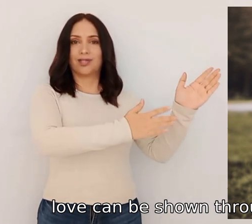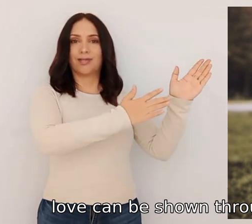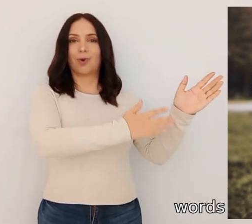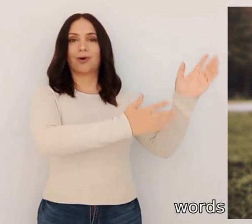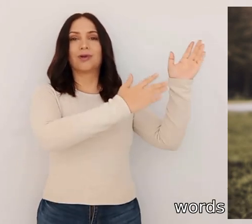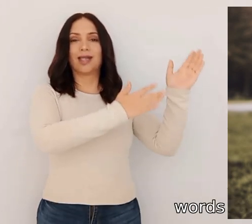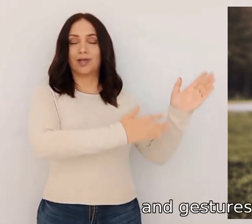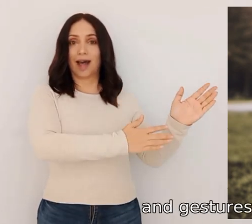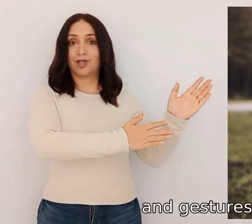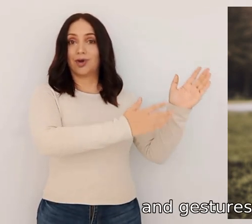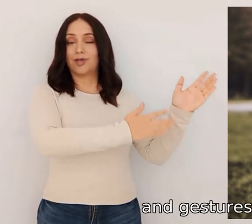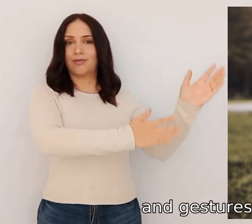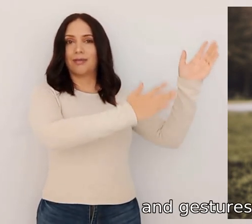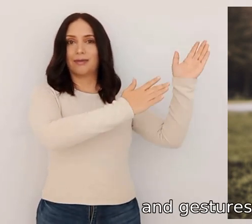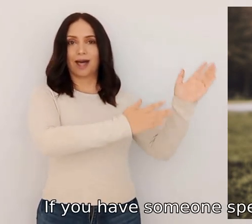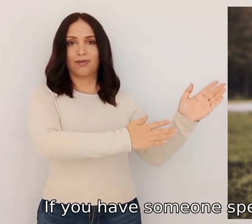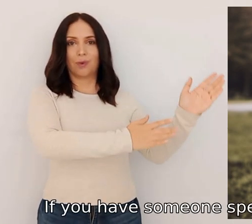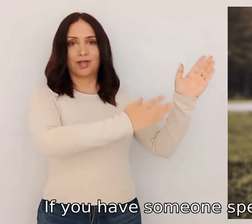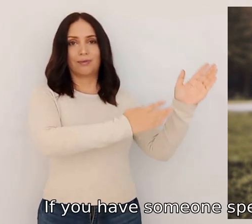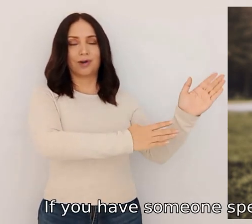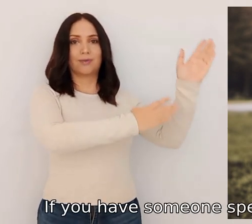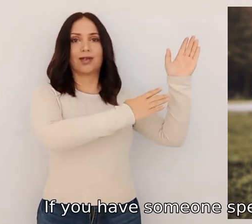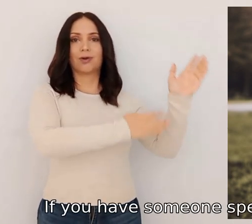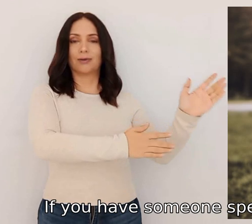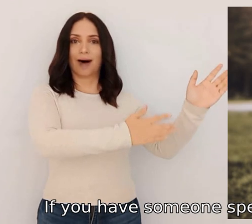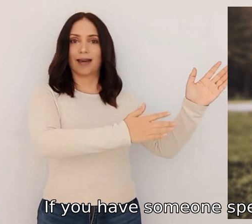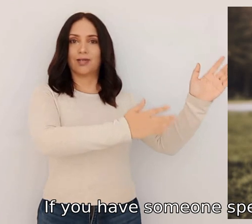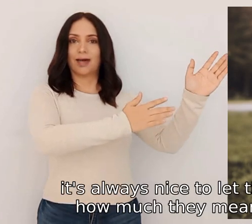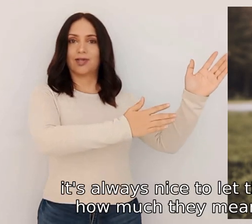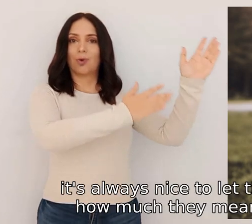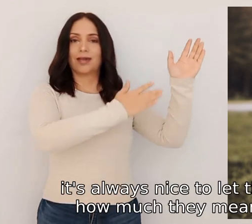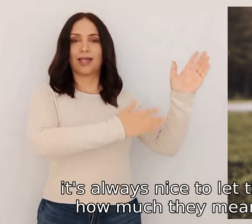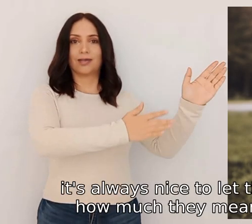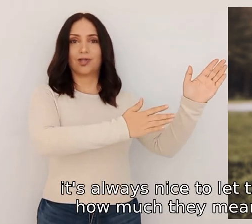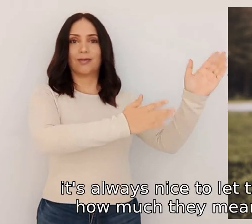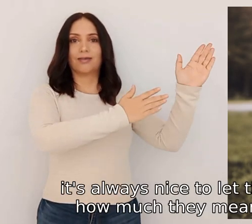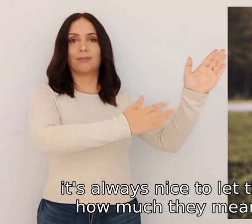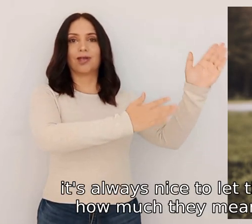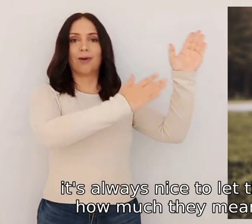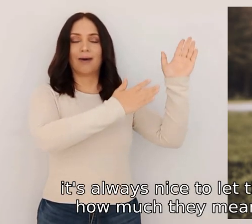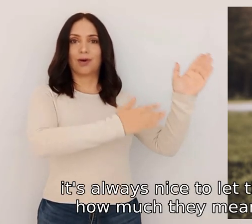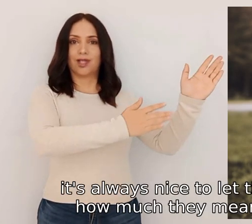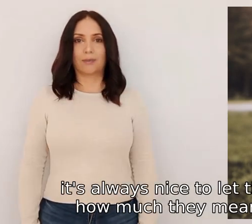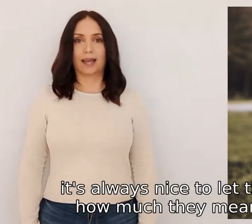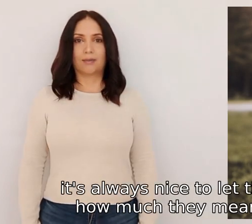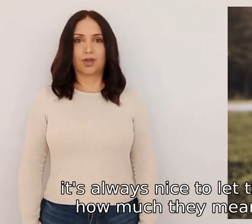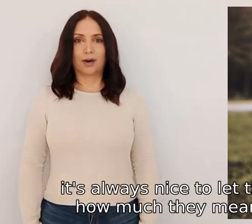words and gestures if you have someone special in mind it's always nice to let them know how much they mean to